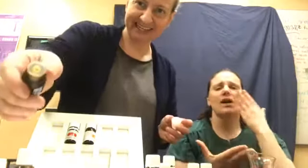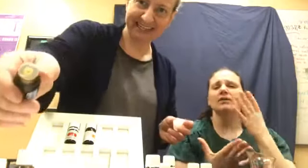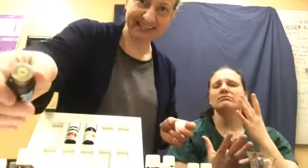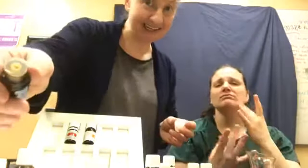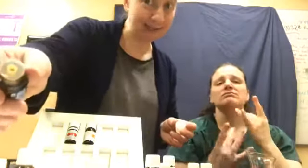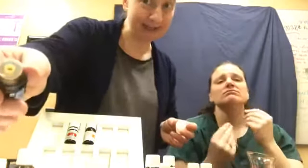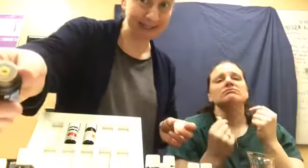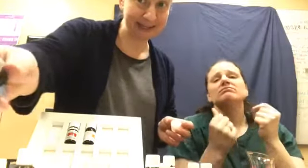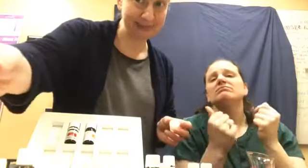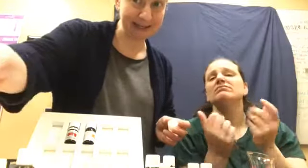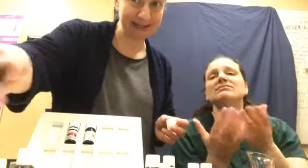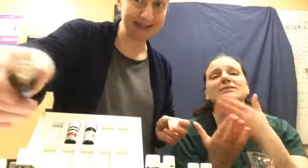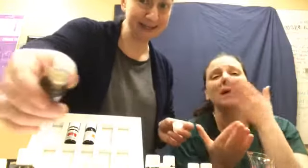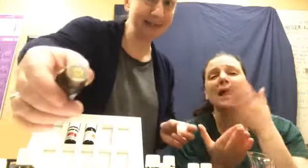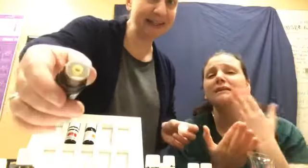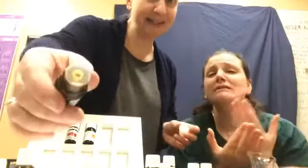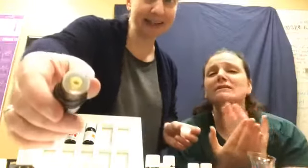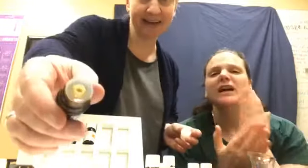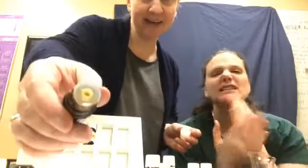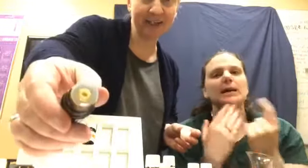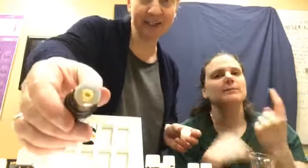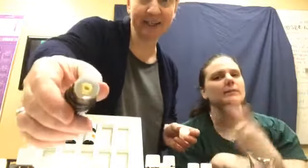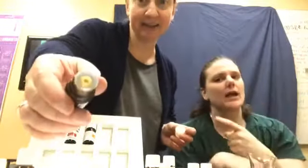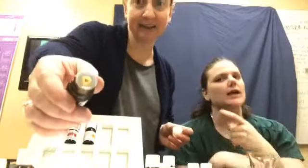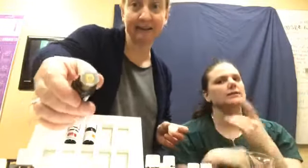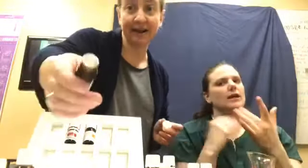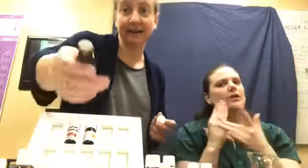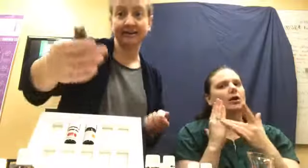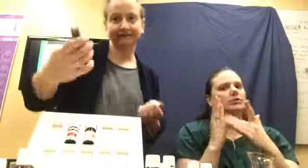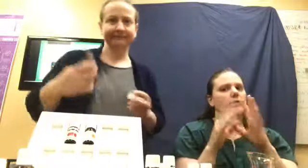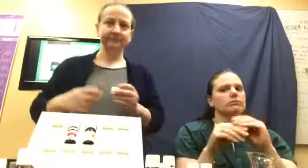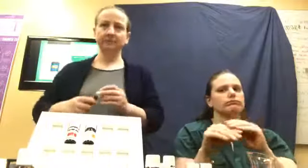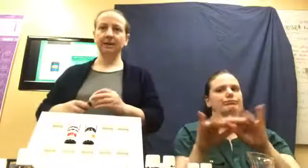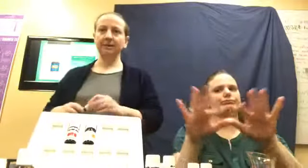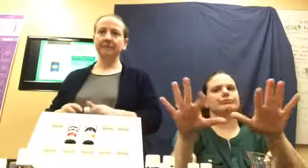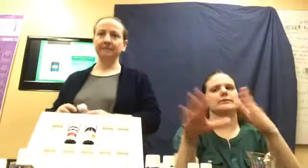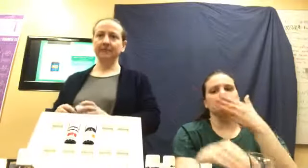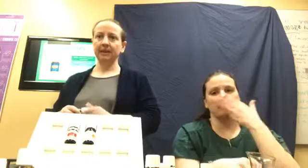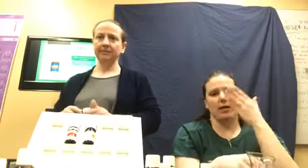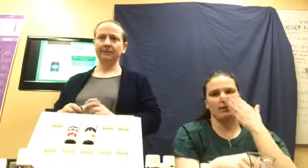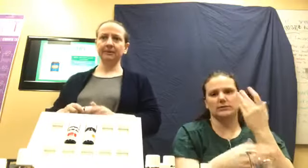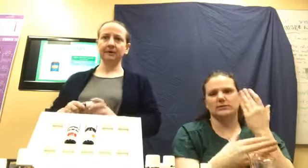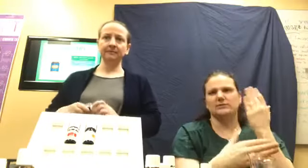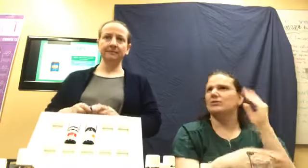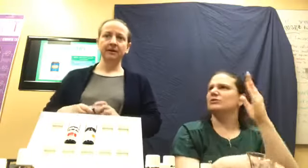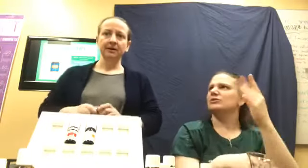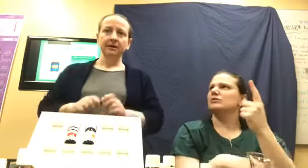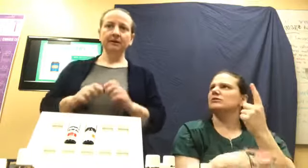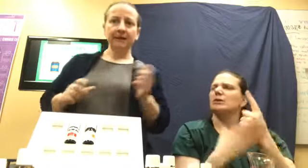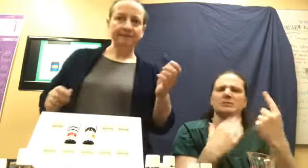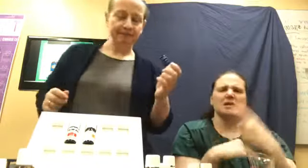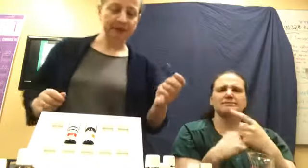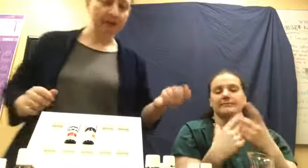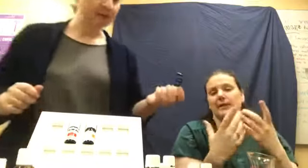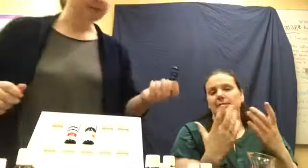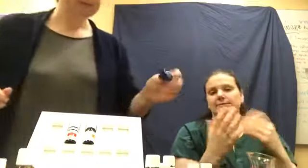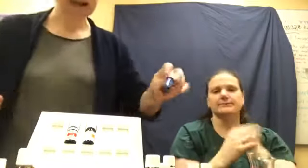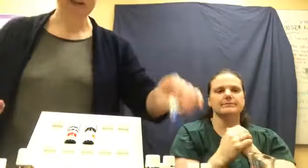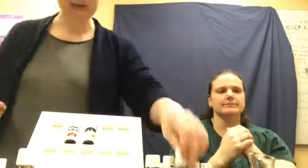Come on. Come on. Someday this technology is going to get there, right? Maybe, maybe it will. Okay. So pan away